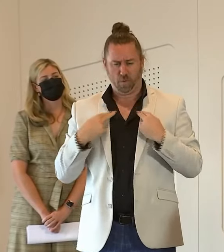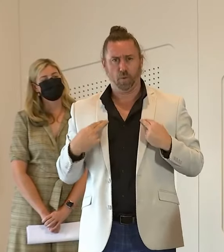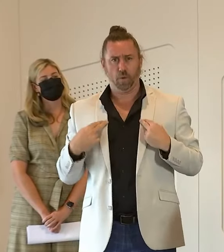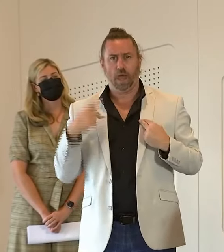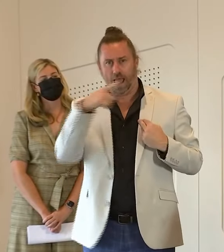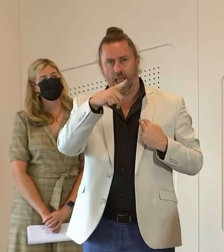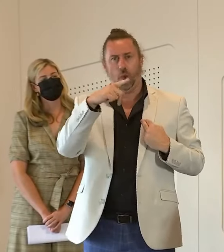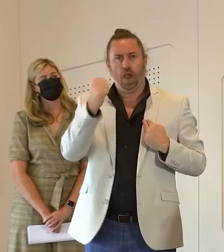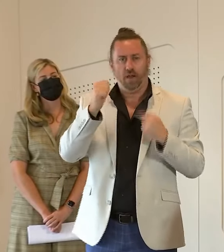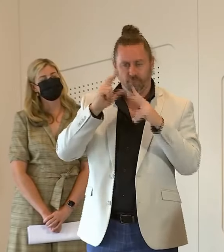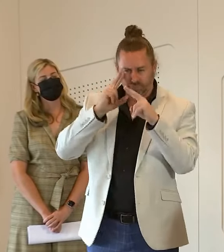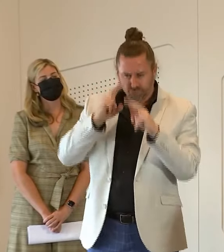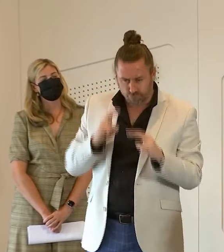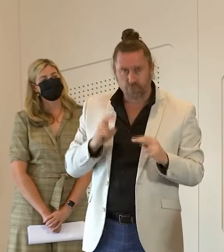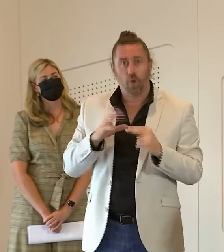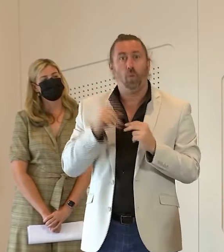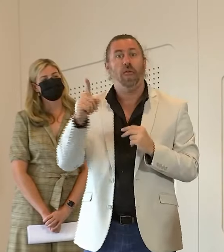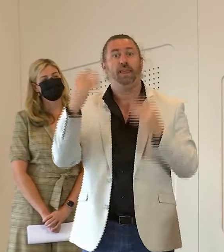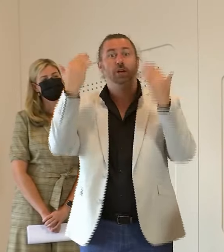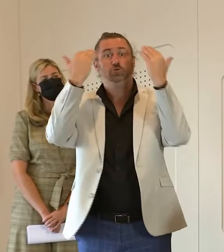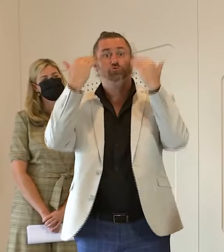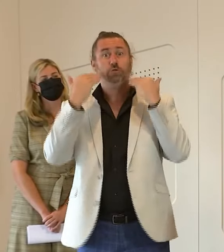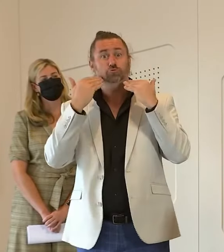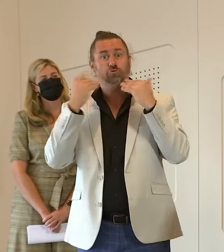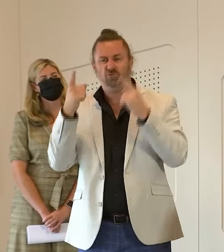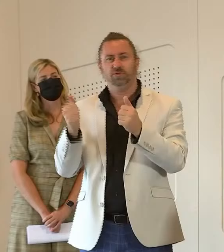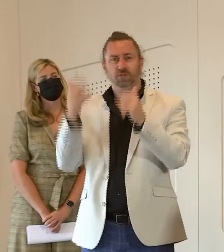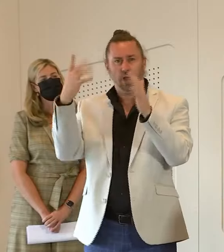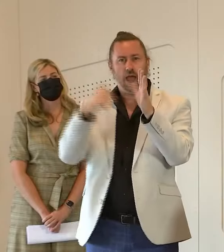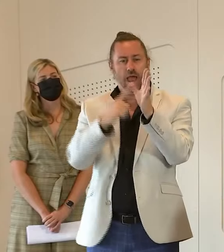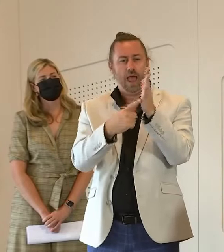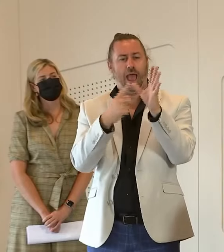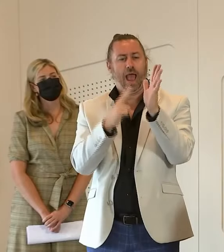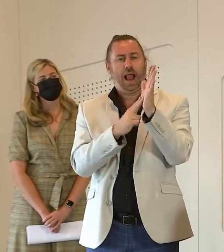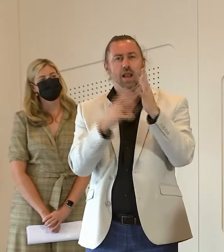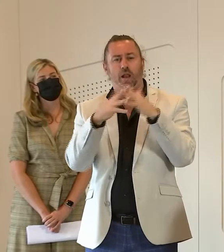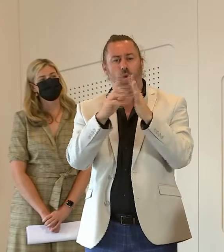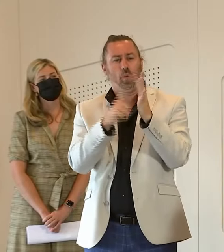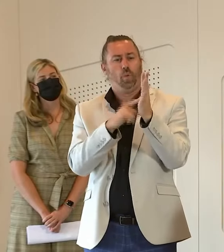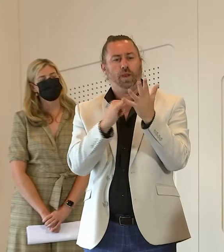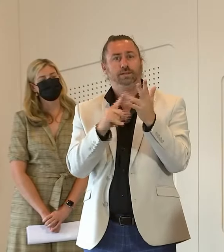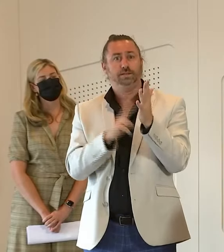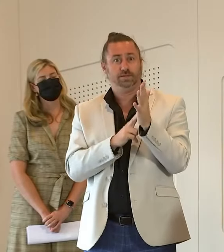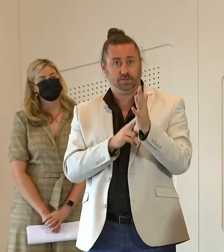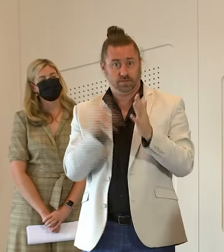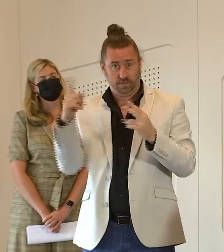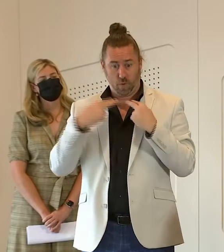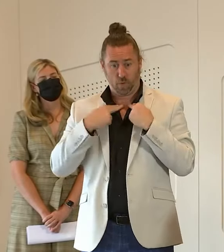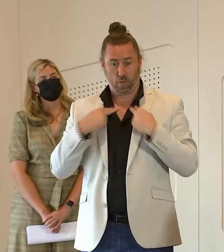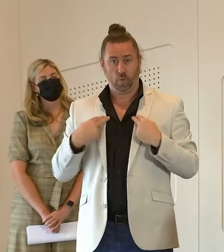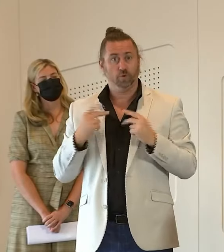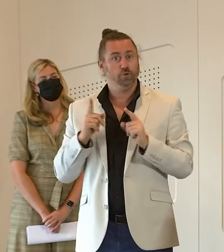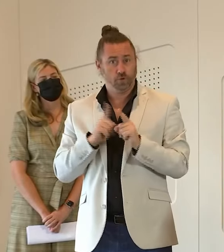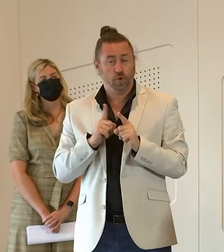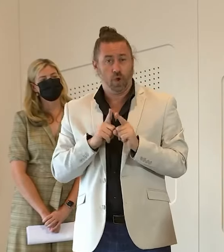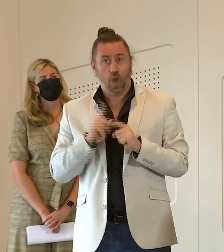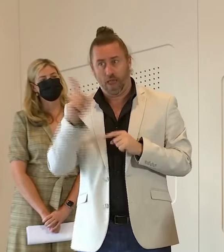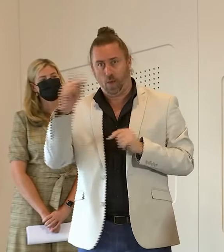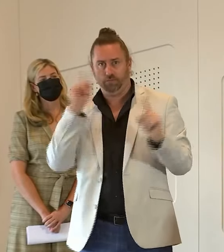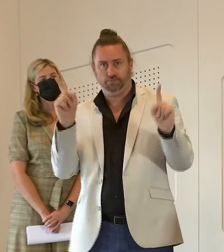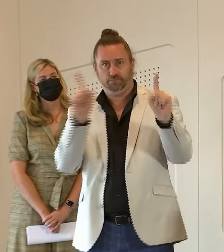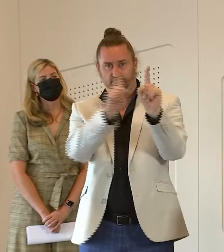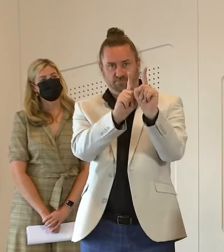along with retired supreme court judge alan wilson qc uh he will be a commissioner for their inquiry